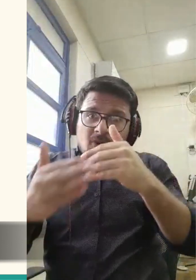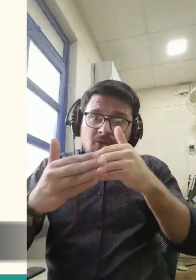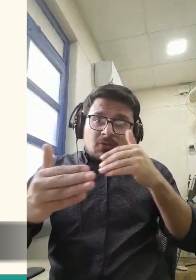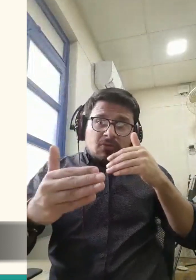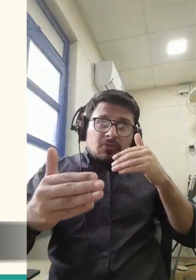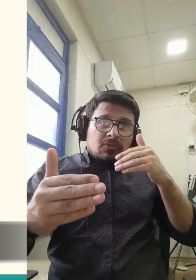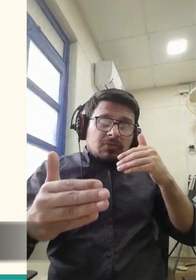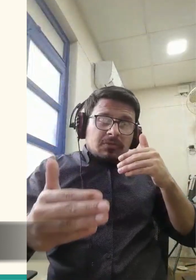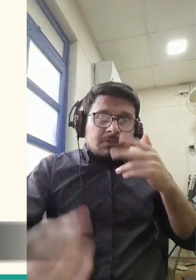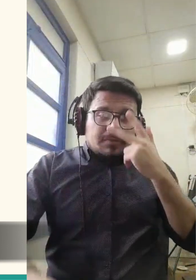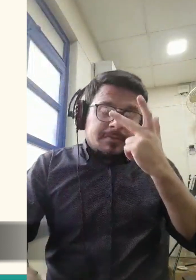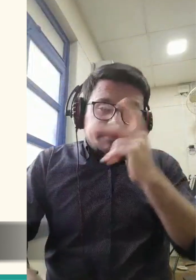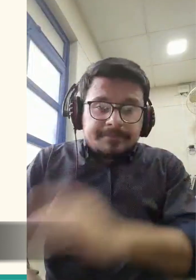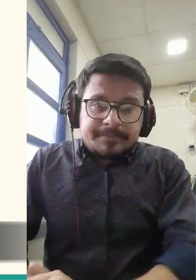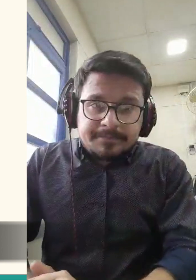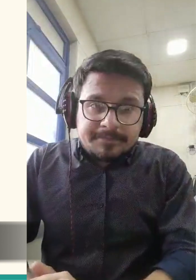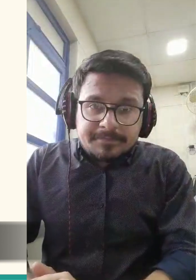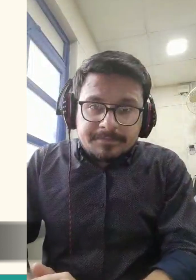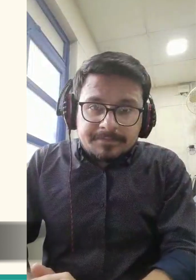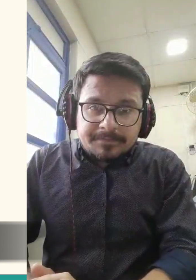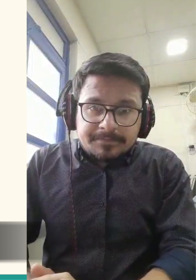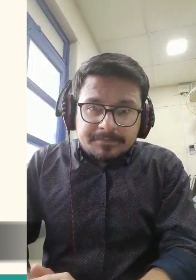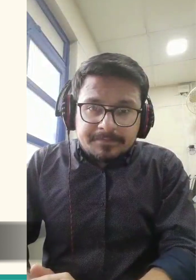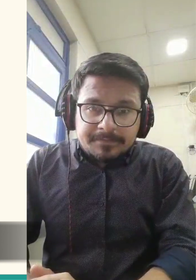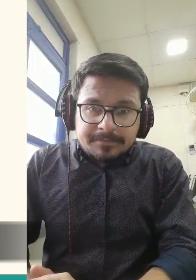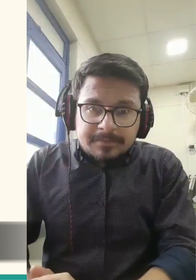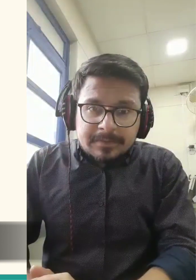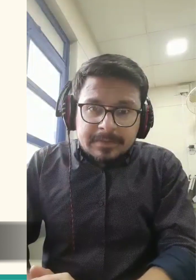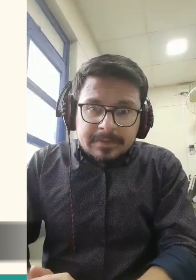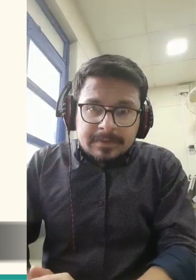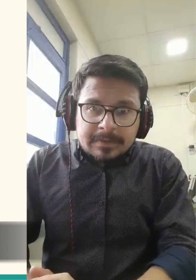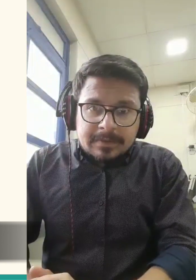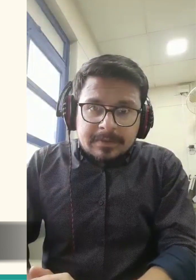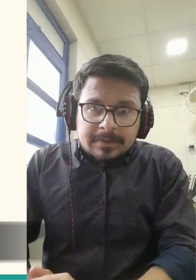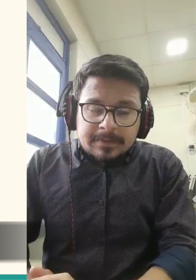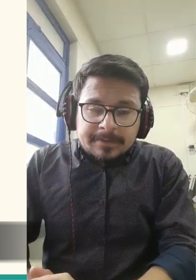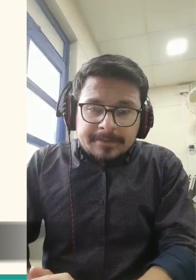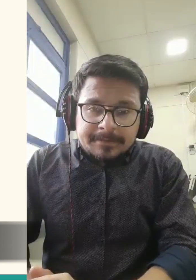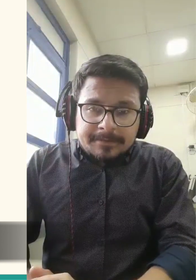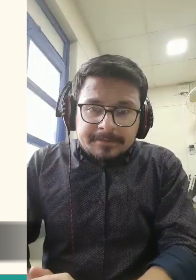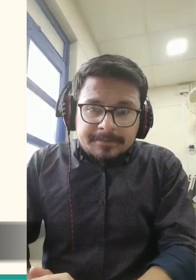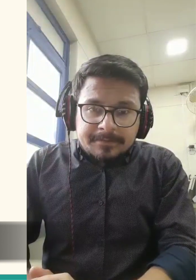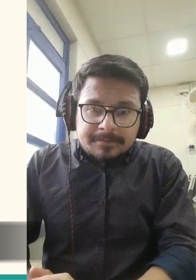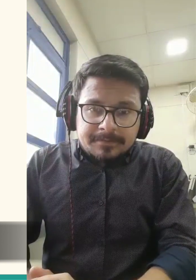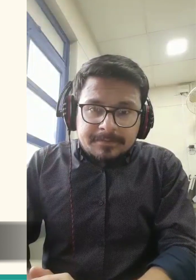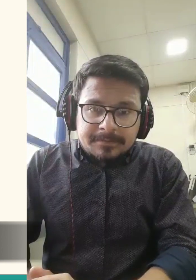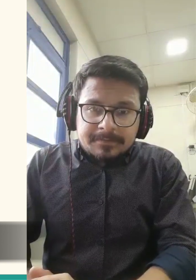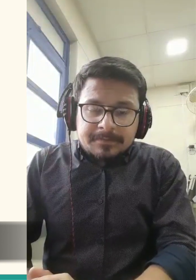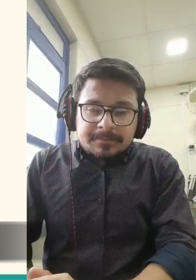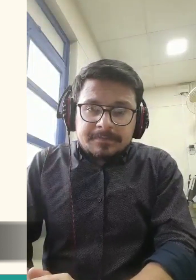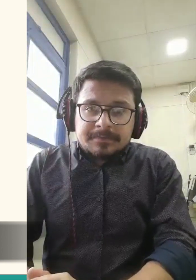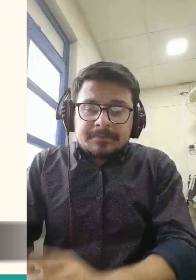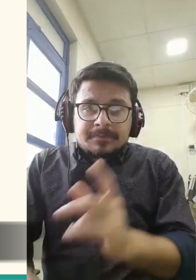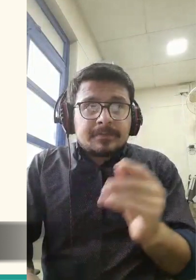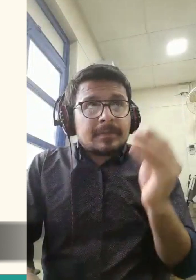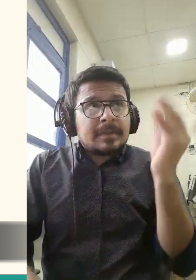enemy in the devil, and they knew that he would try to lead them astray.